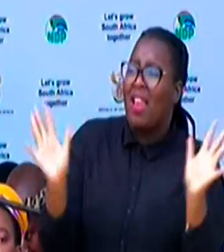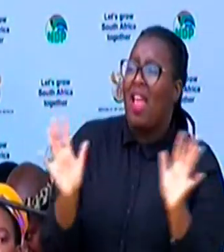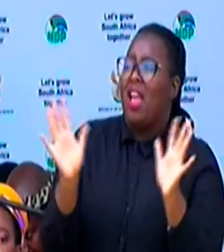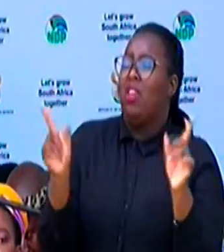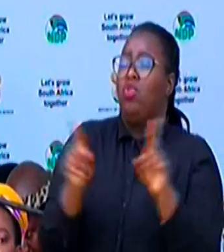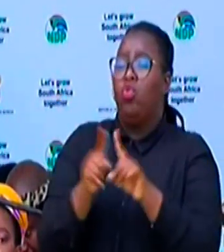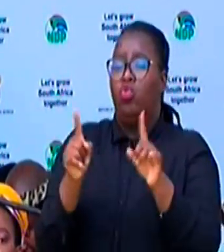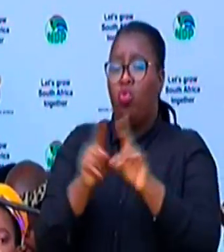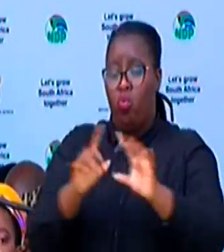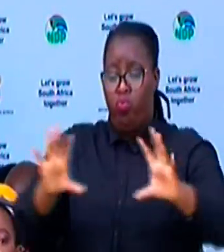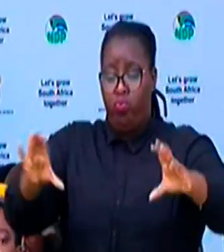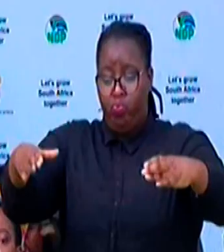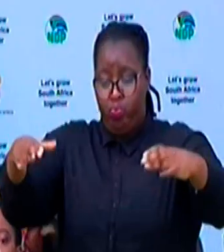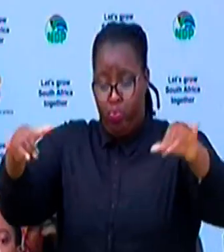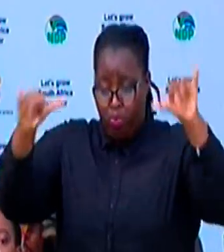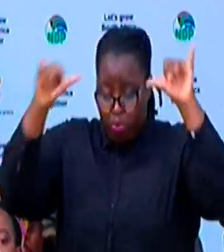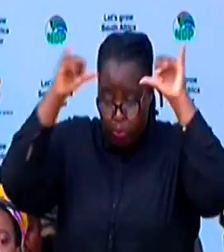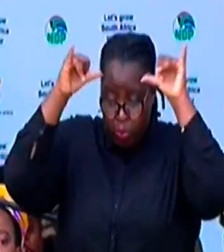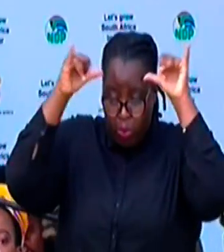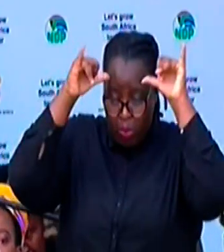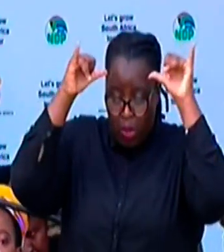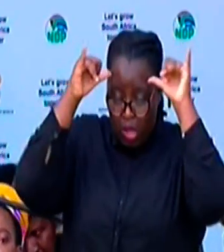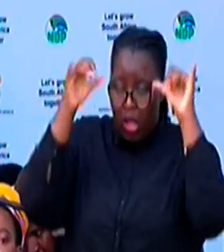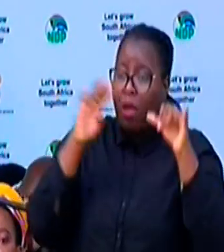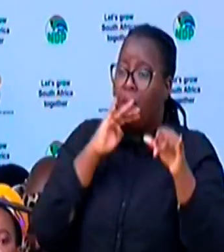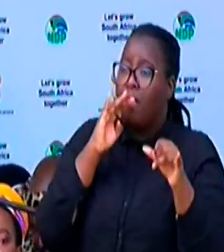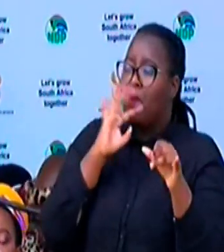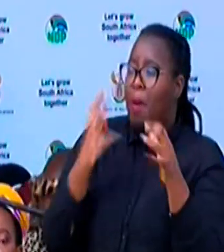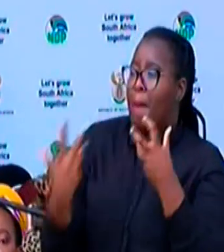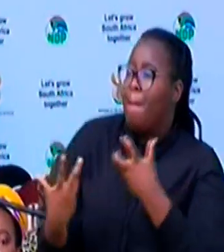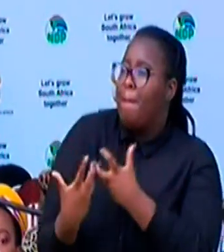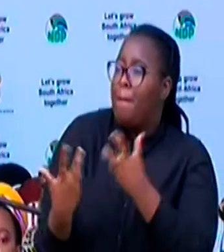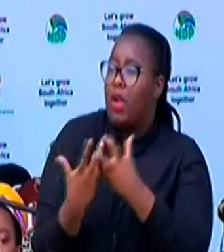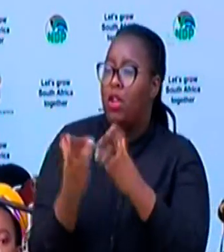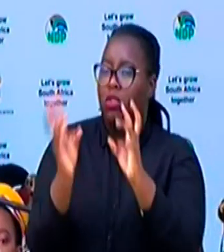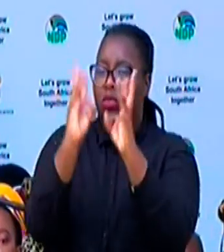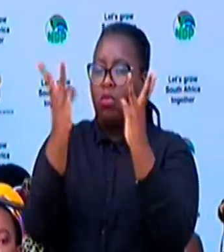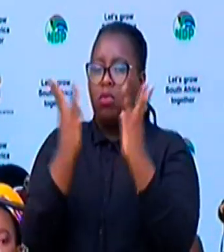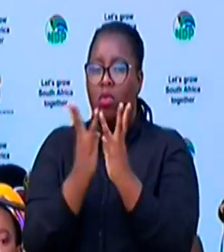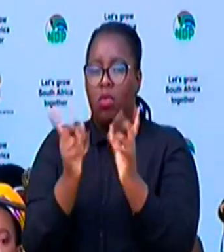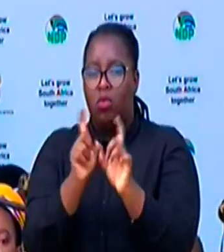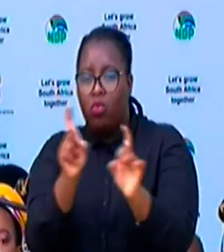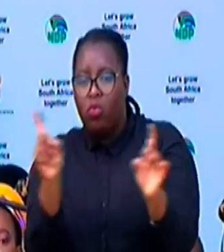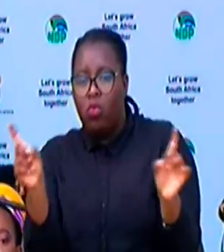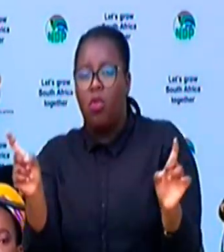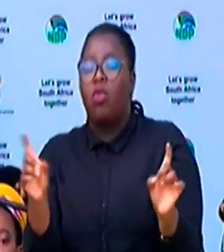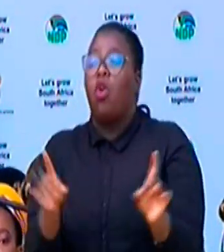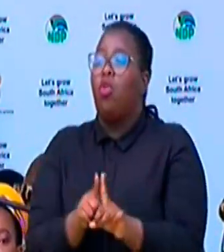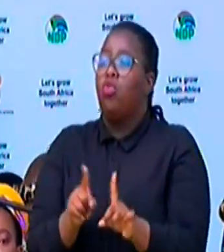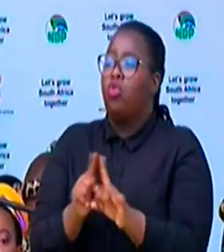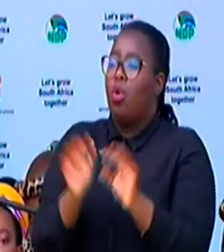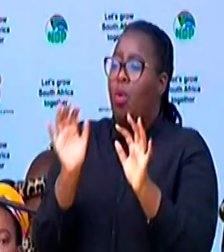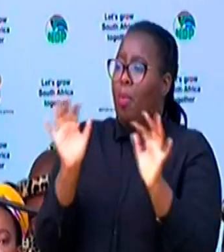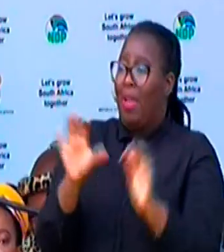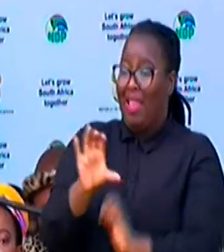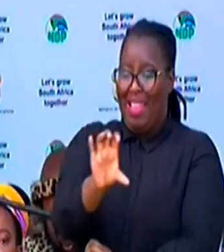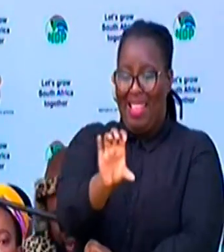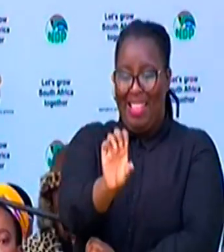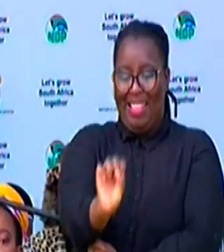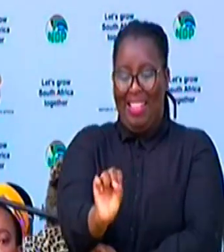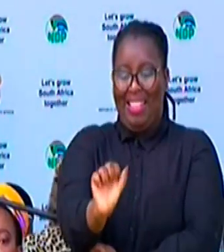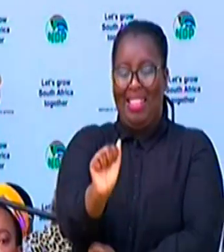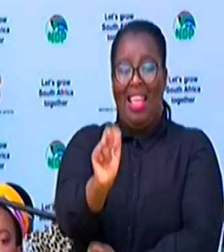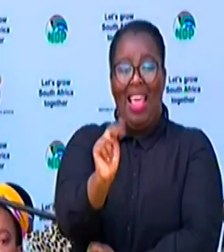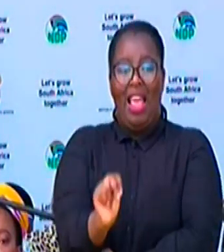resonates with the wealth of insights which the San people also have in this regard.